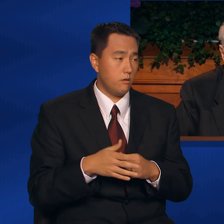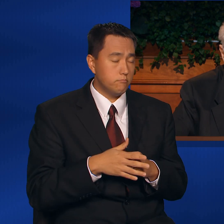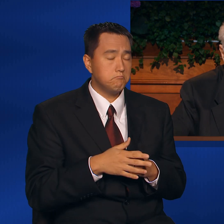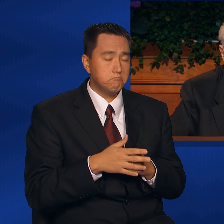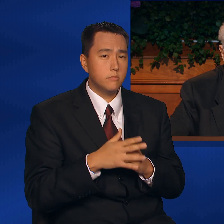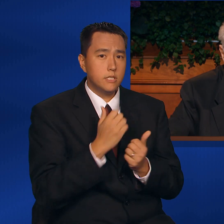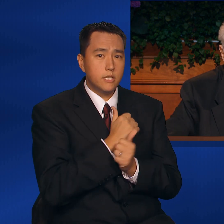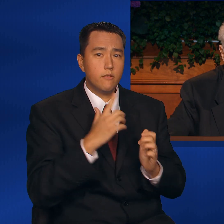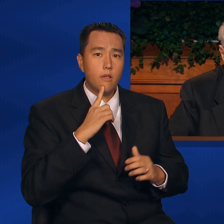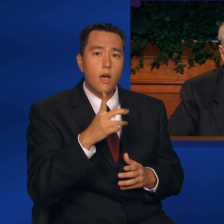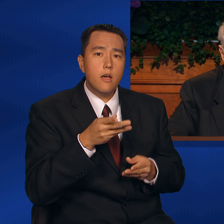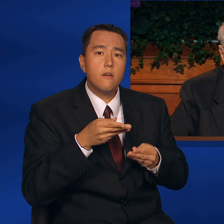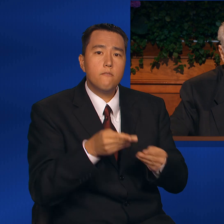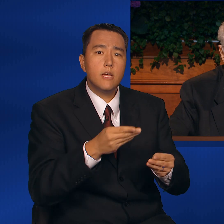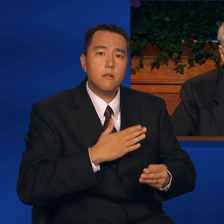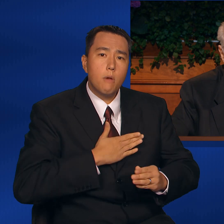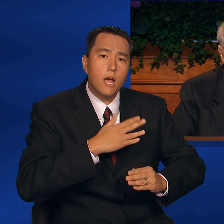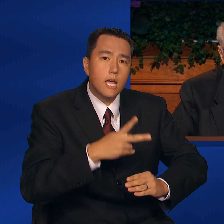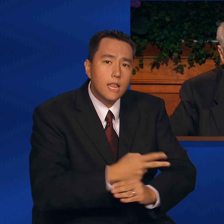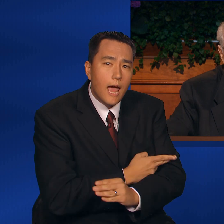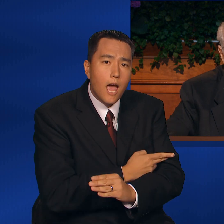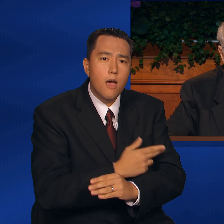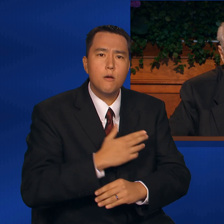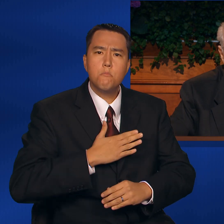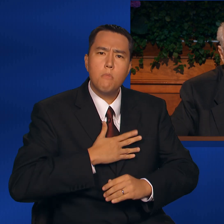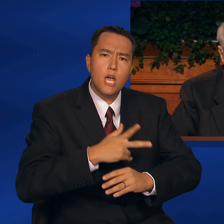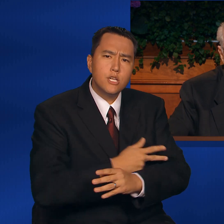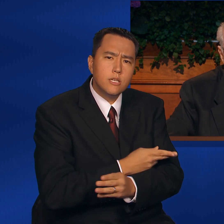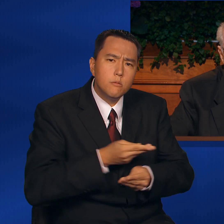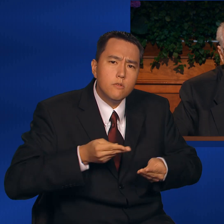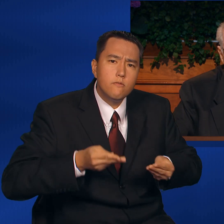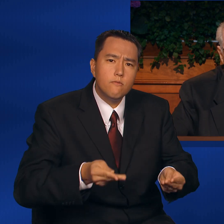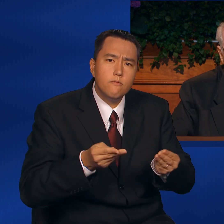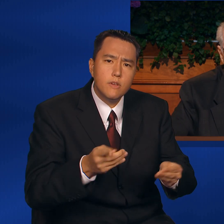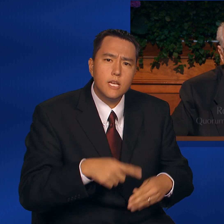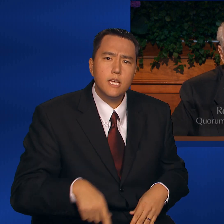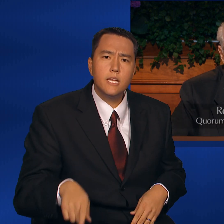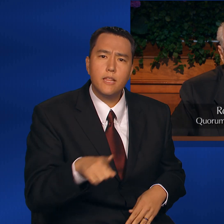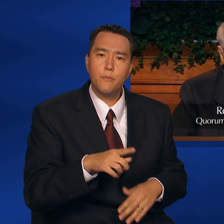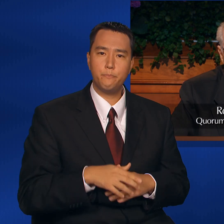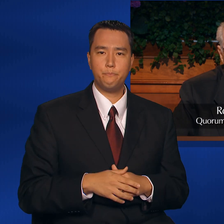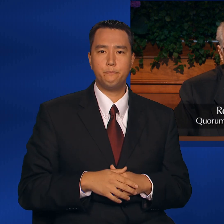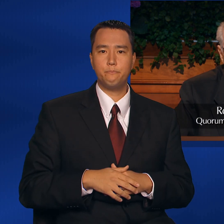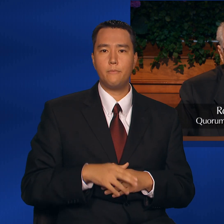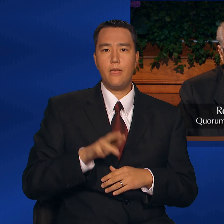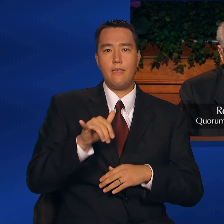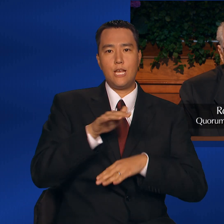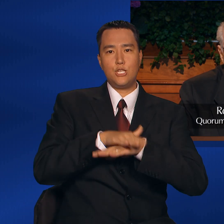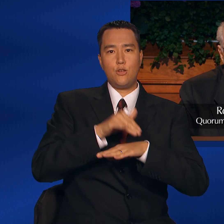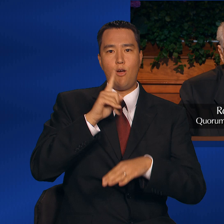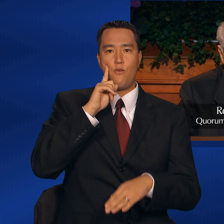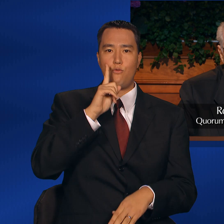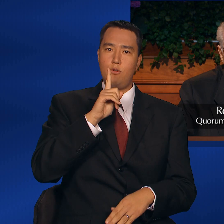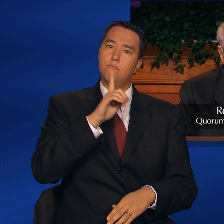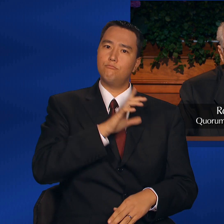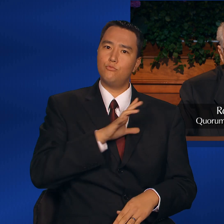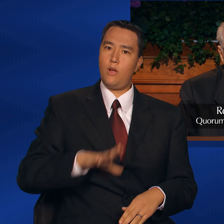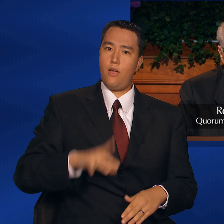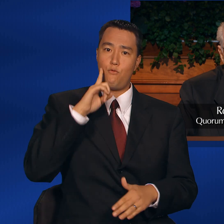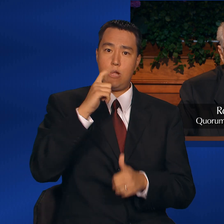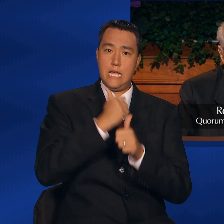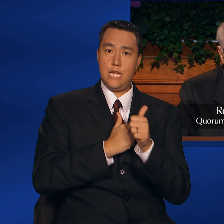my lambs, feed my sheep. This is the call of Christ to every Christian today,